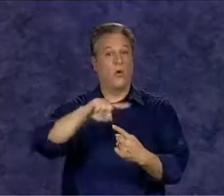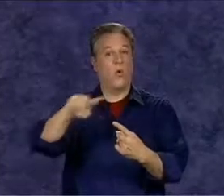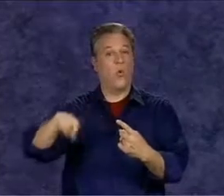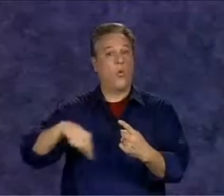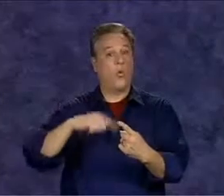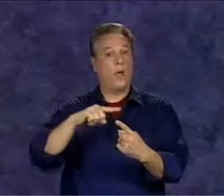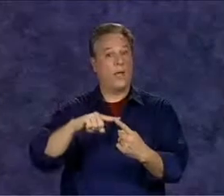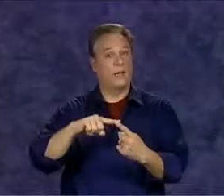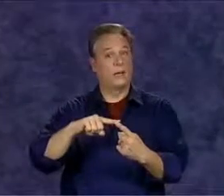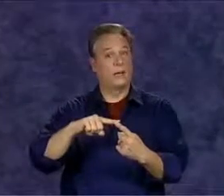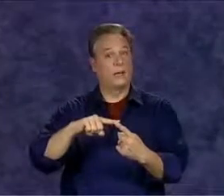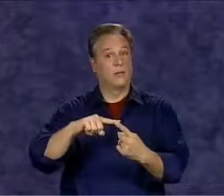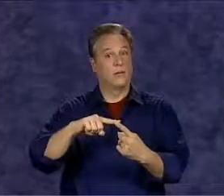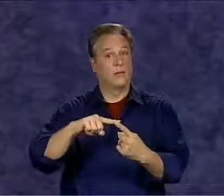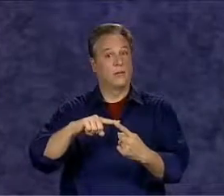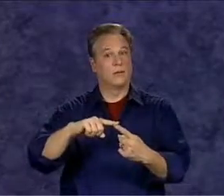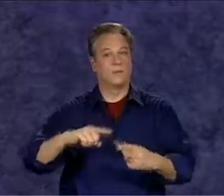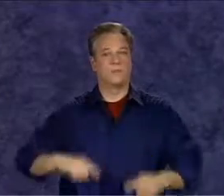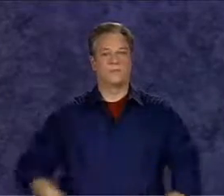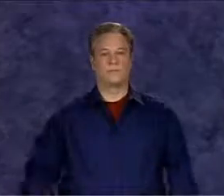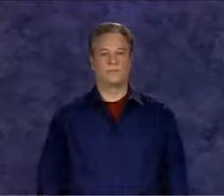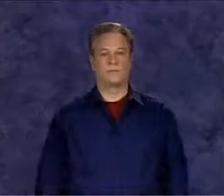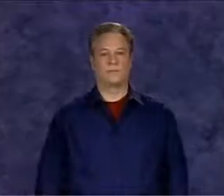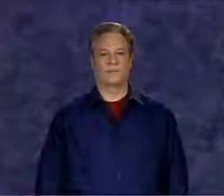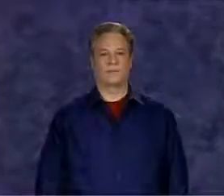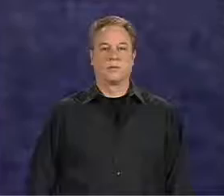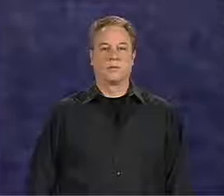when you